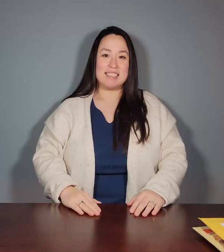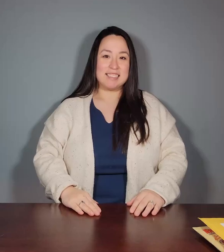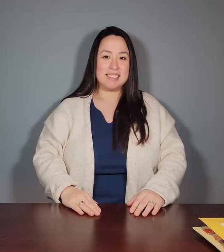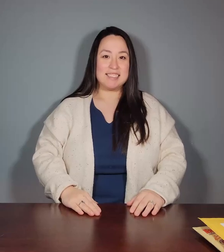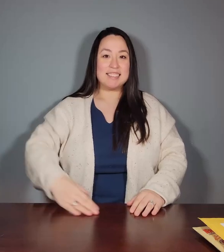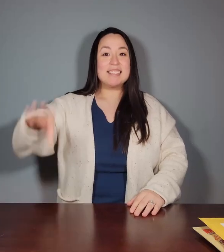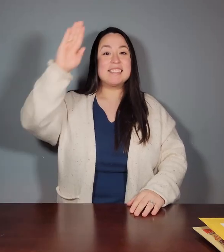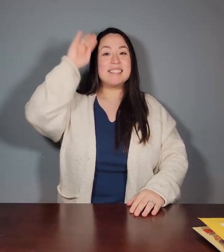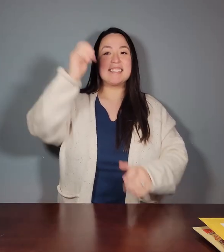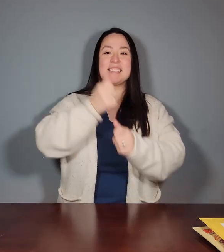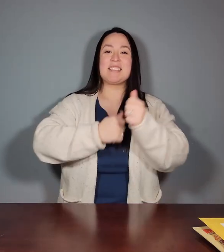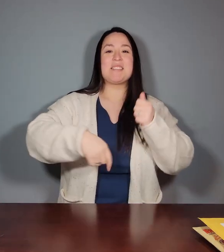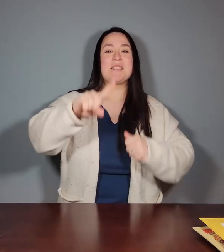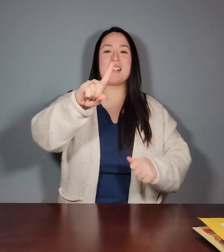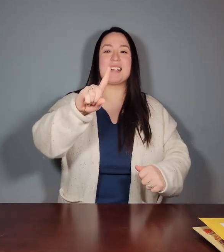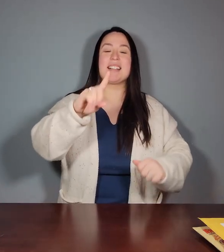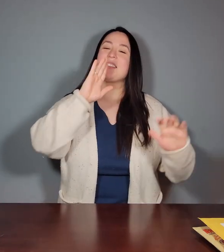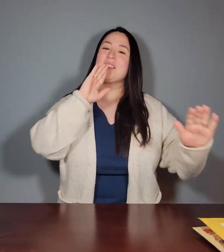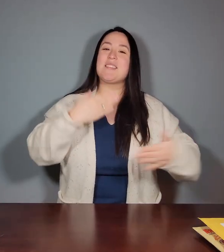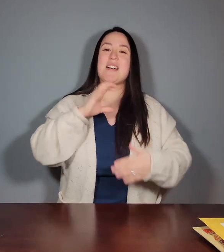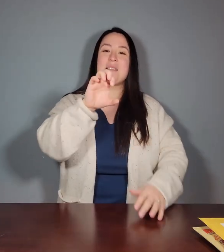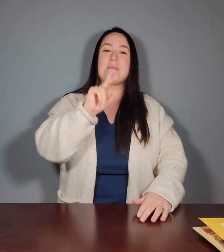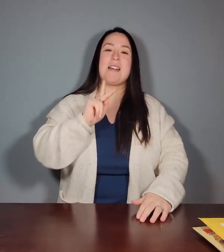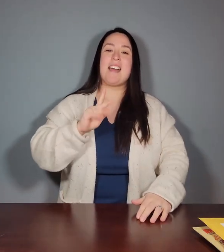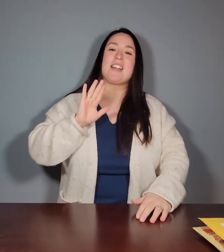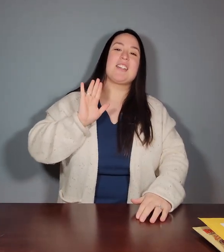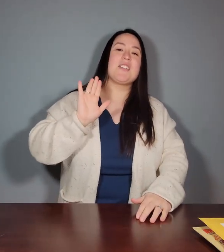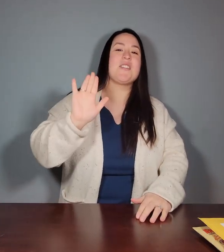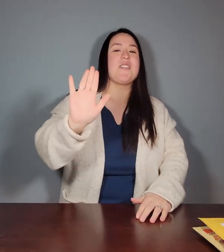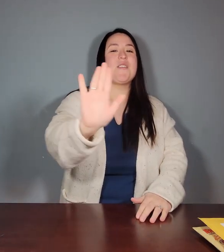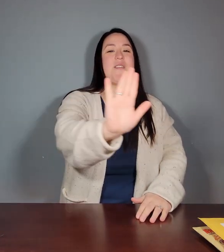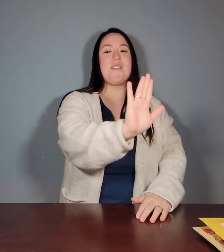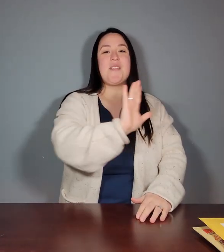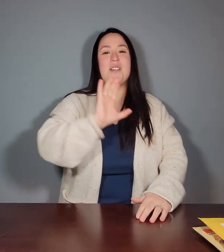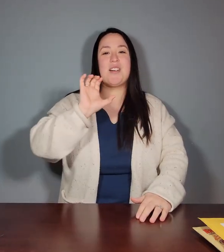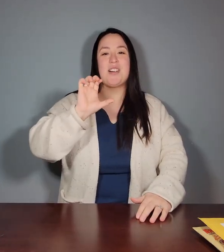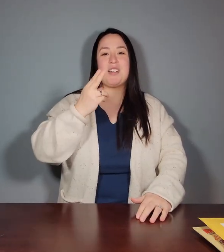Hi everyone, welcome back to your channel.